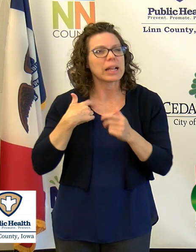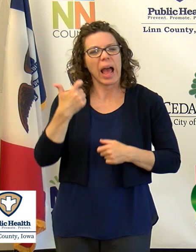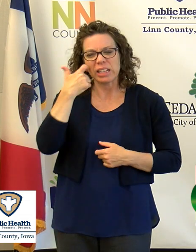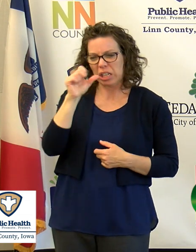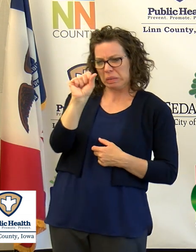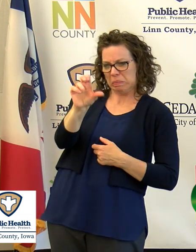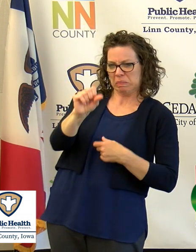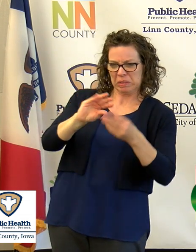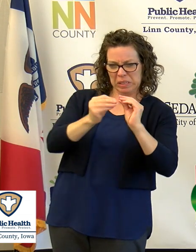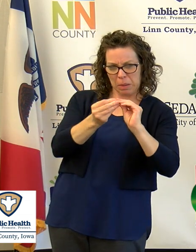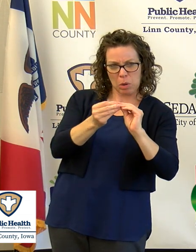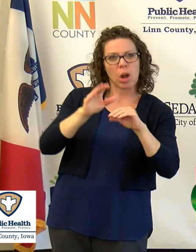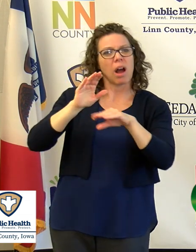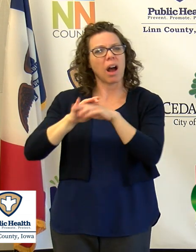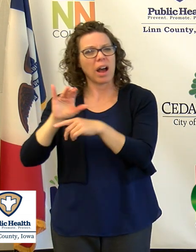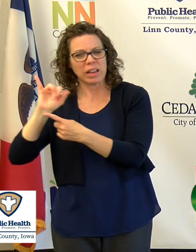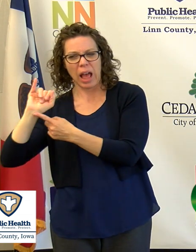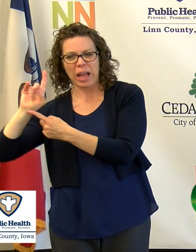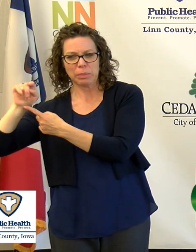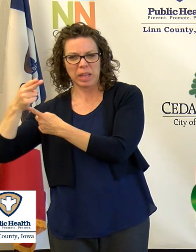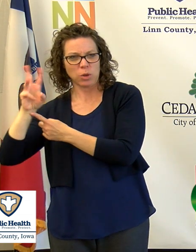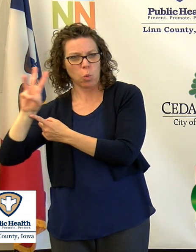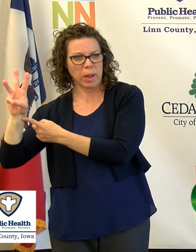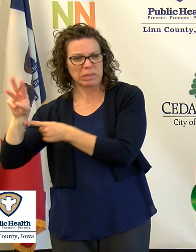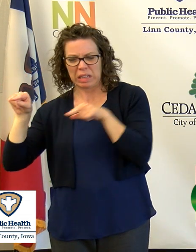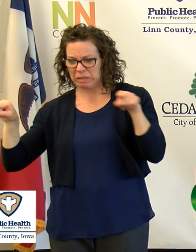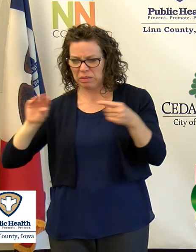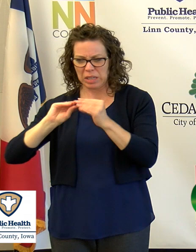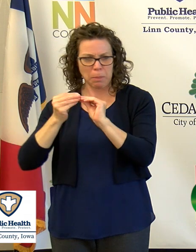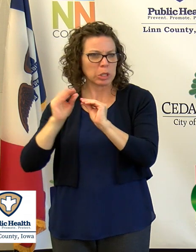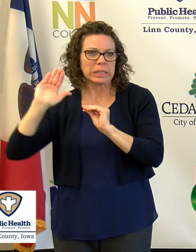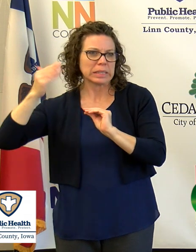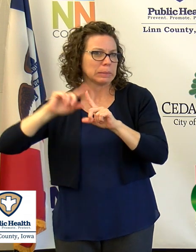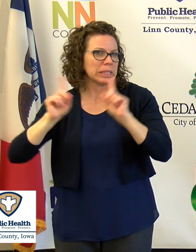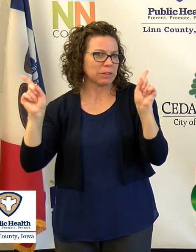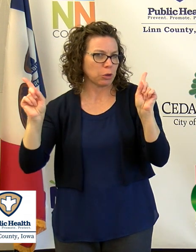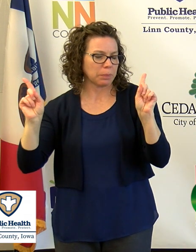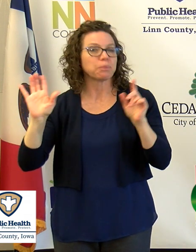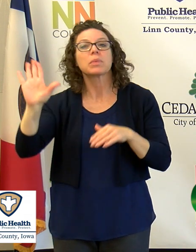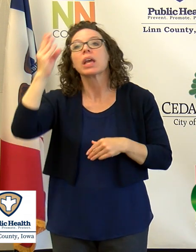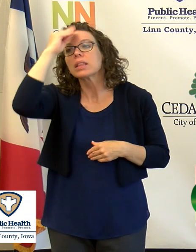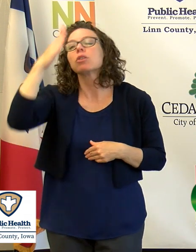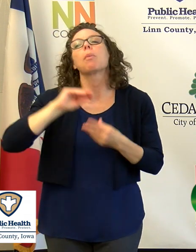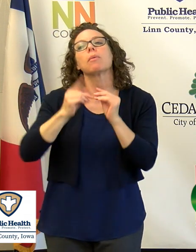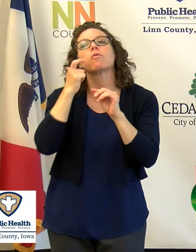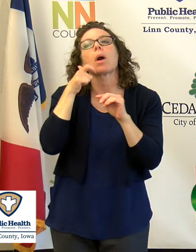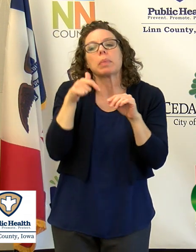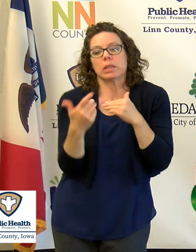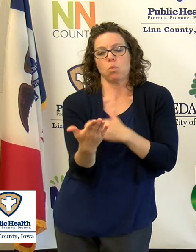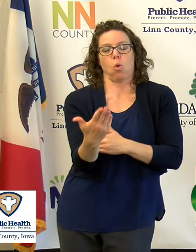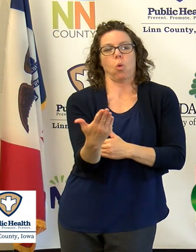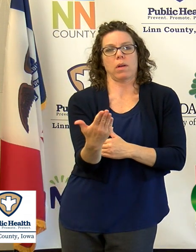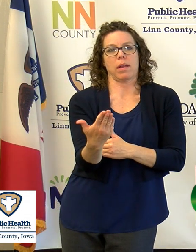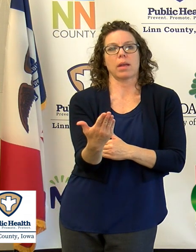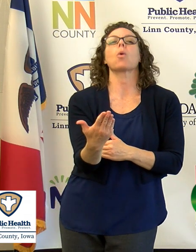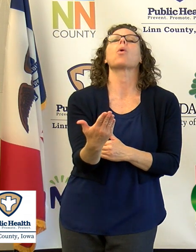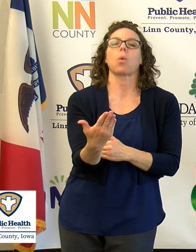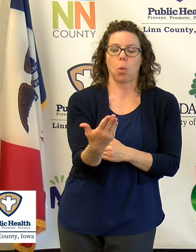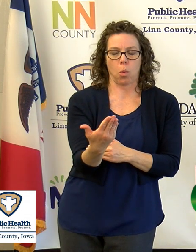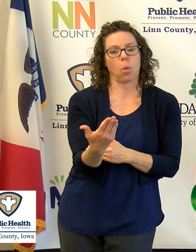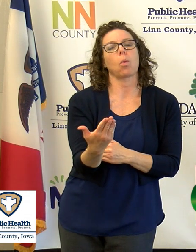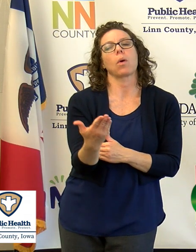numbers that I presented and what's on the Iowa Department of Public Health website. Travis, my numbers were from earlier today, so that might be part of the